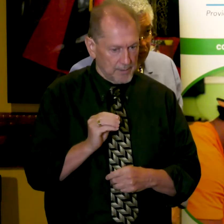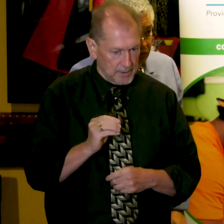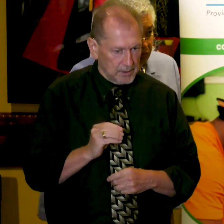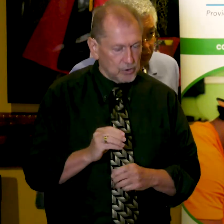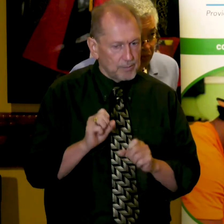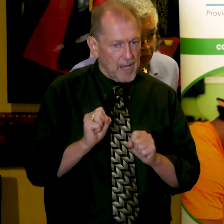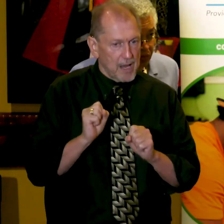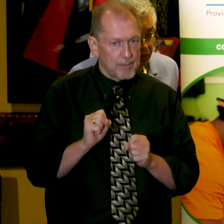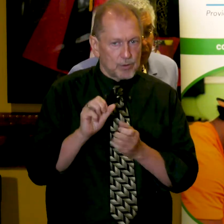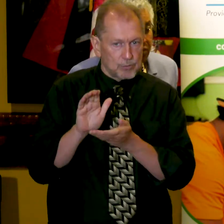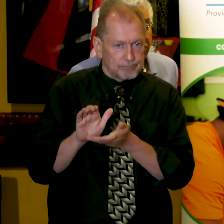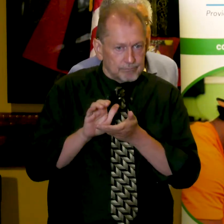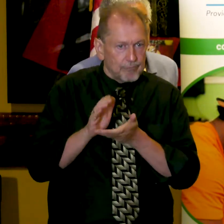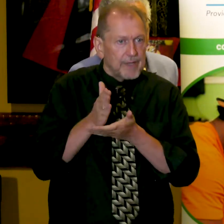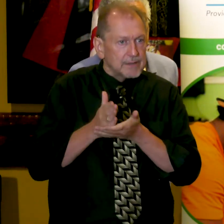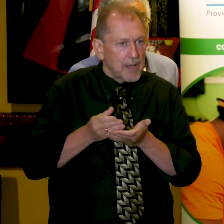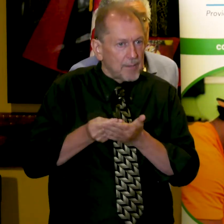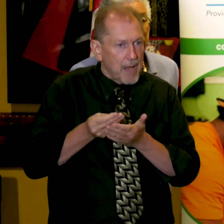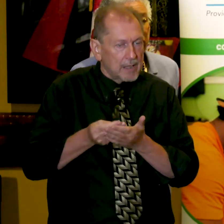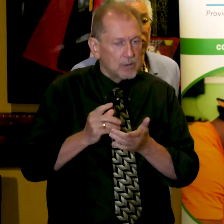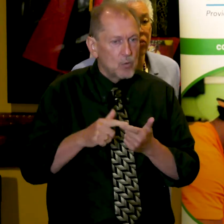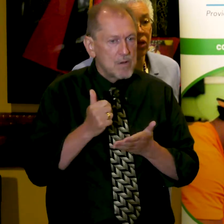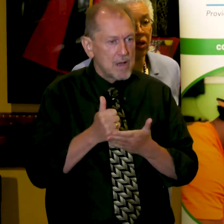have access to capital.